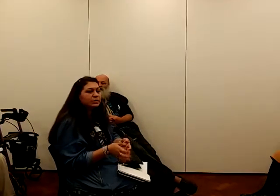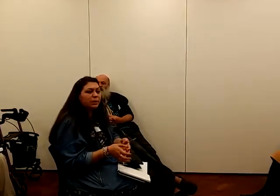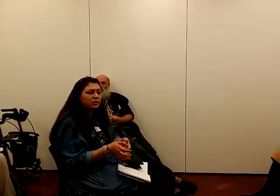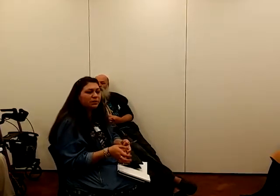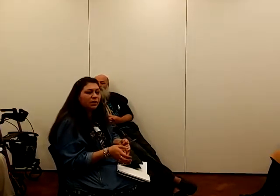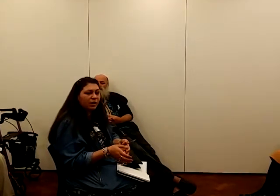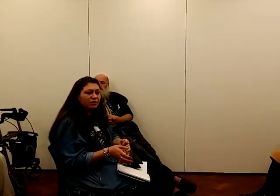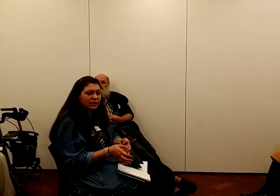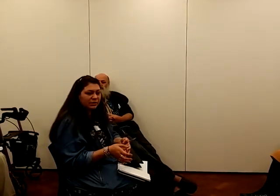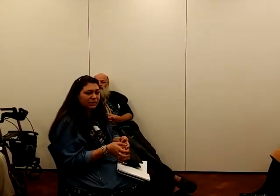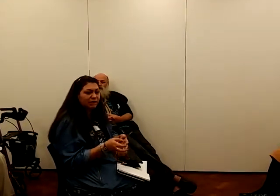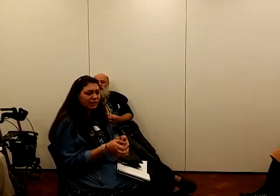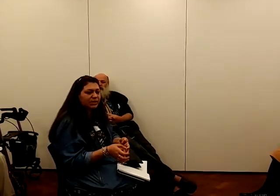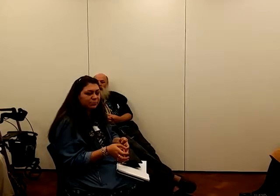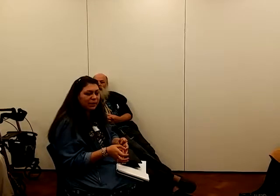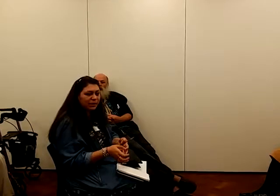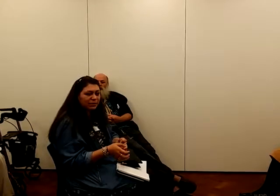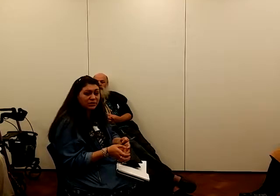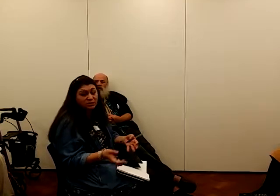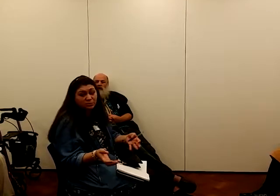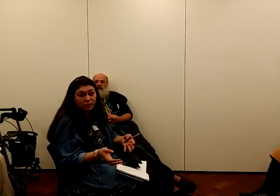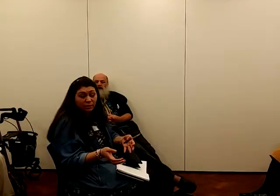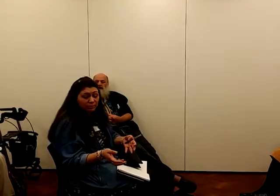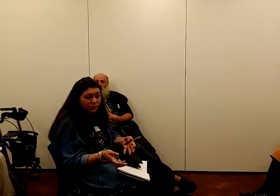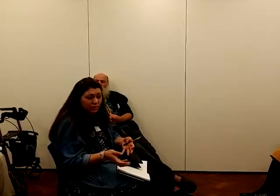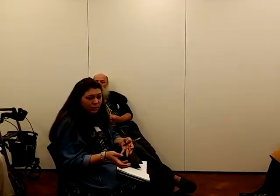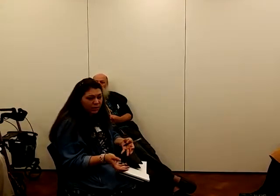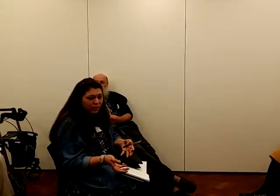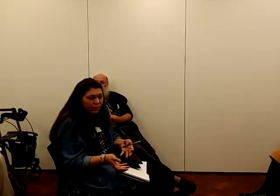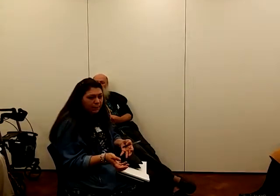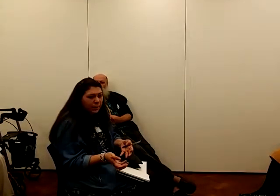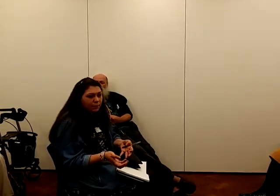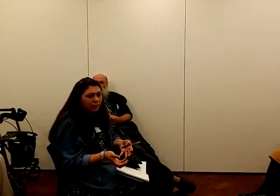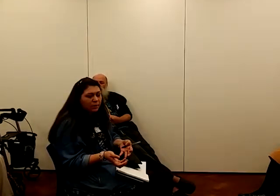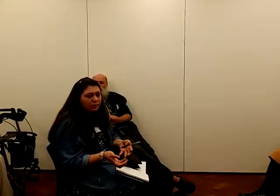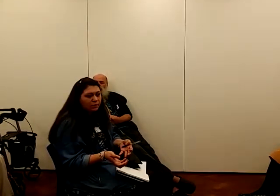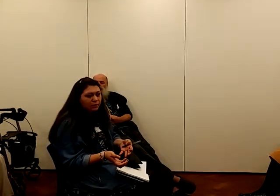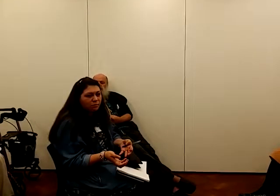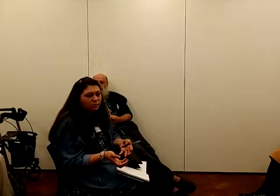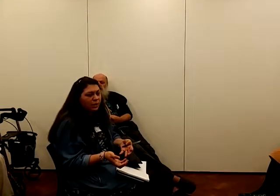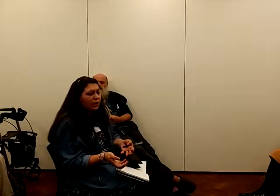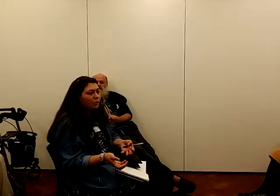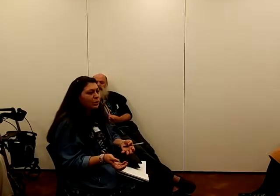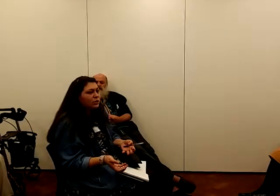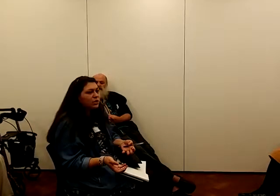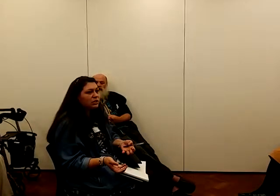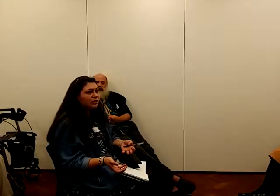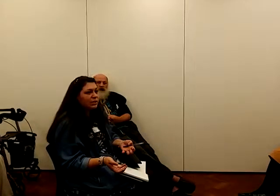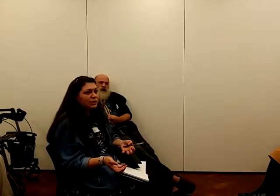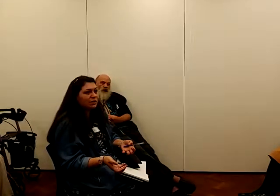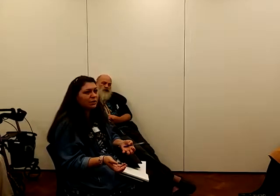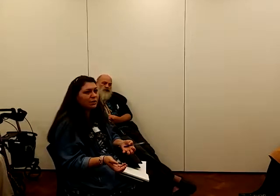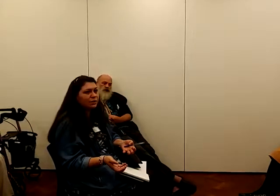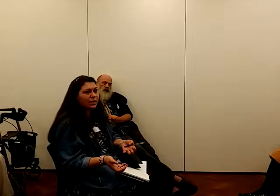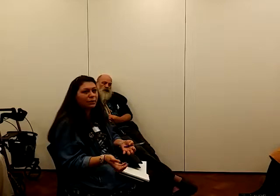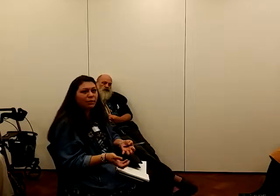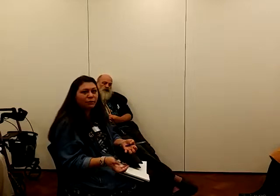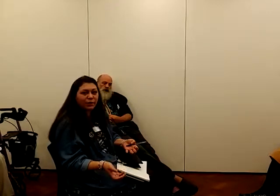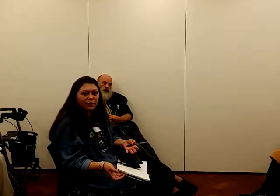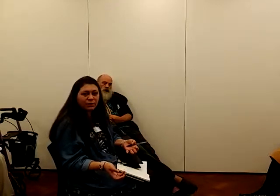aspect of our lives is affected by this. And this is why I'm, you know, a campaigner. But right now, because it is affecting our lives and the welfare